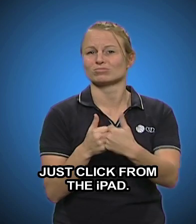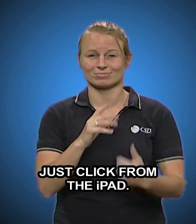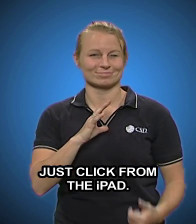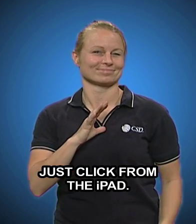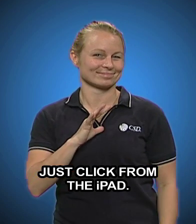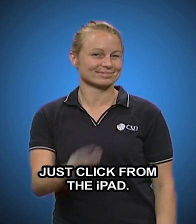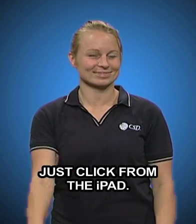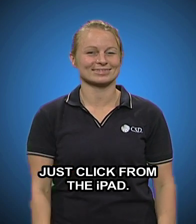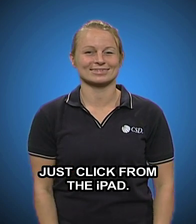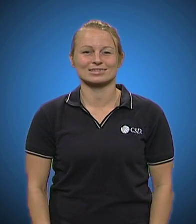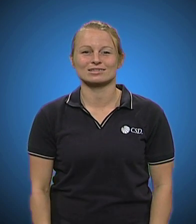from the iPad.